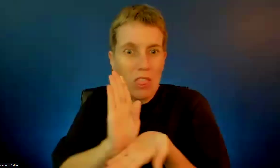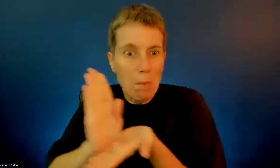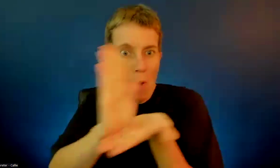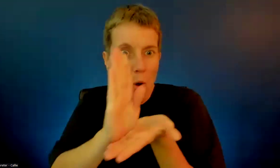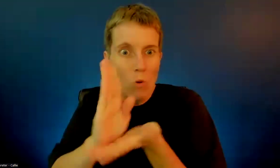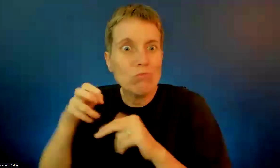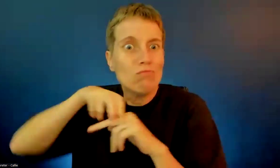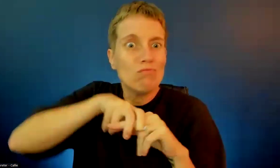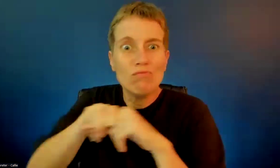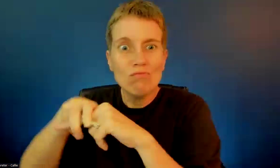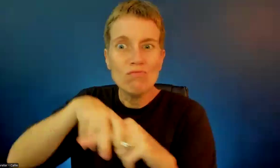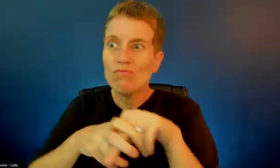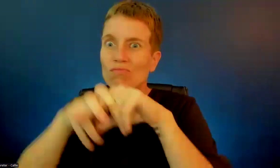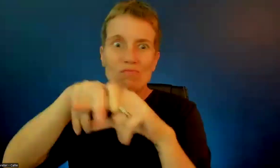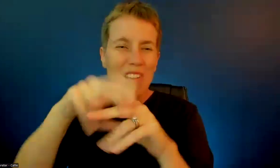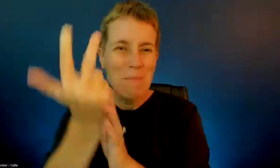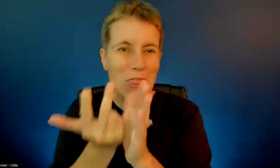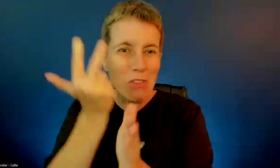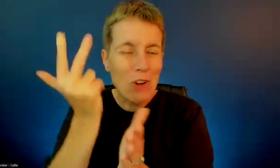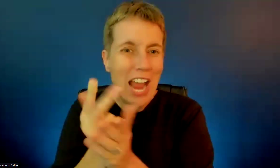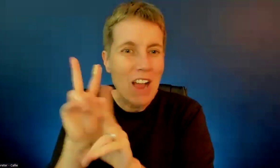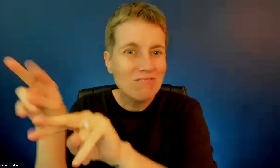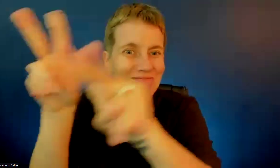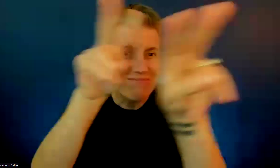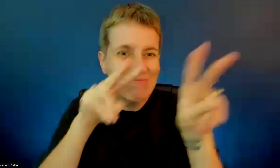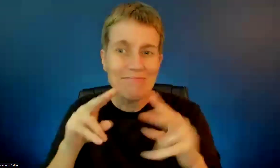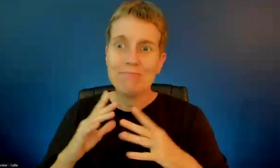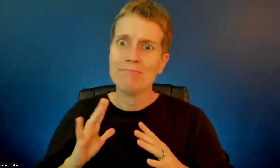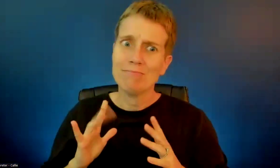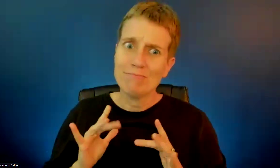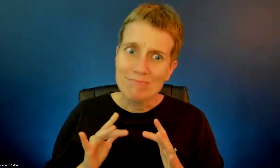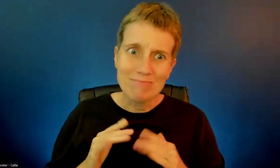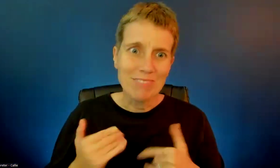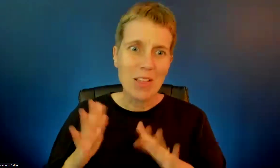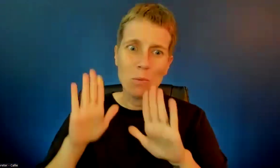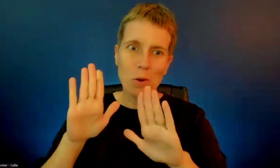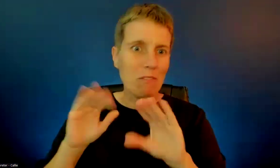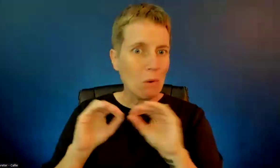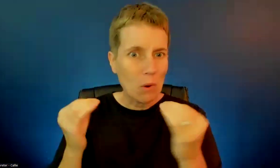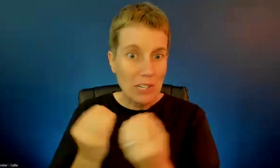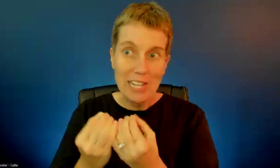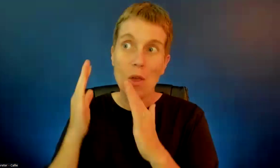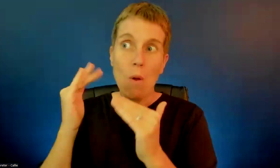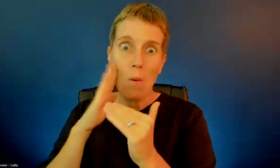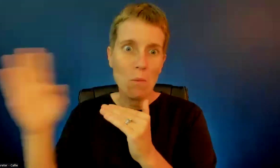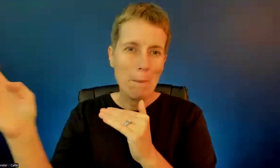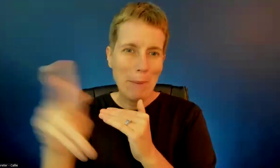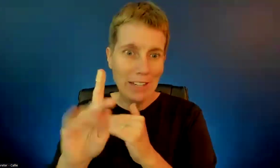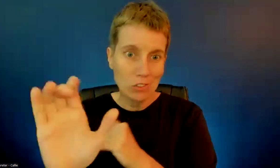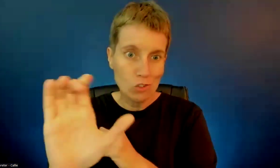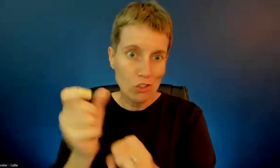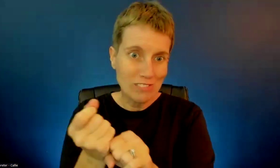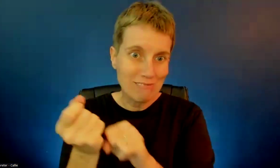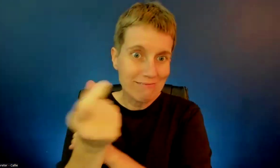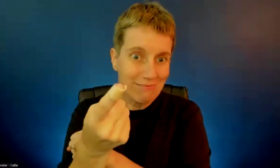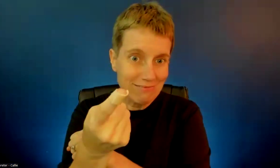it's a nonprofit organization. And they're hoping to come back to Charleston next year. So if they do